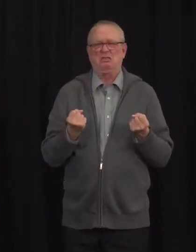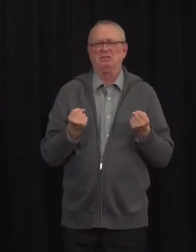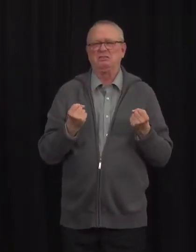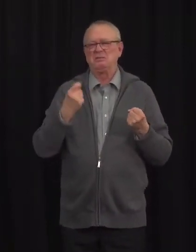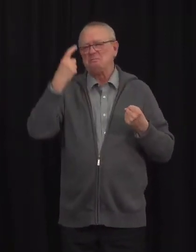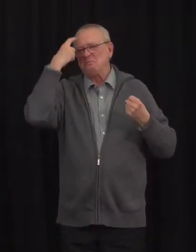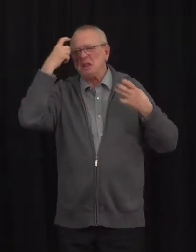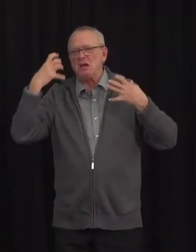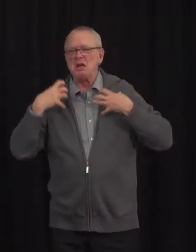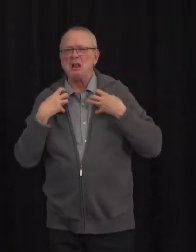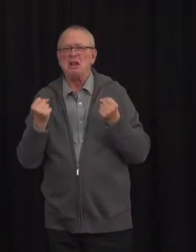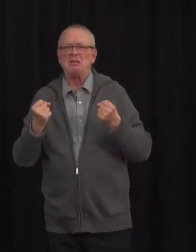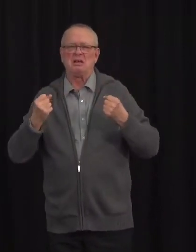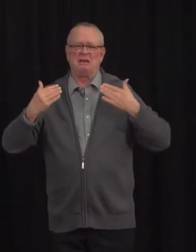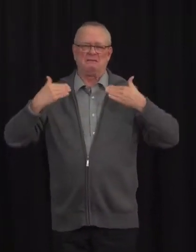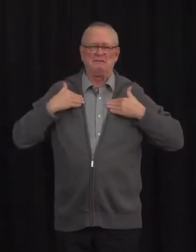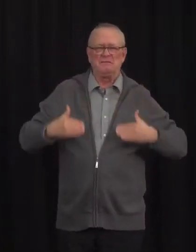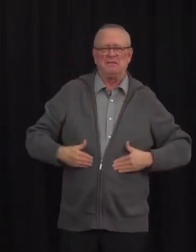health of our society.